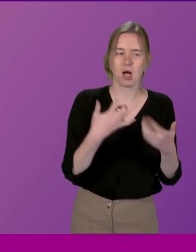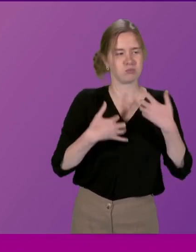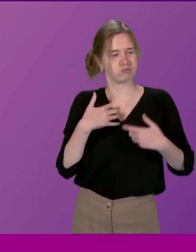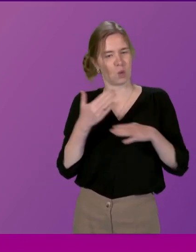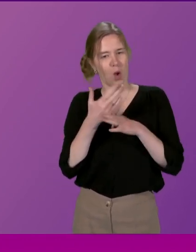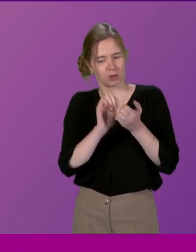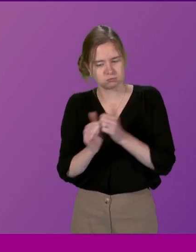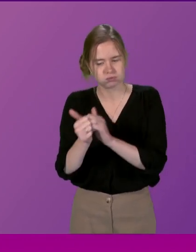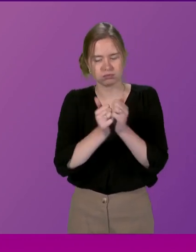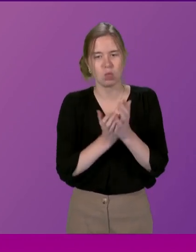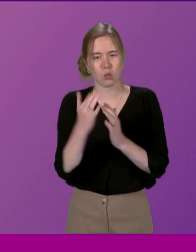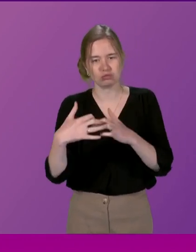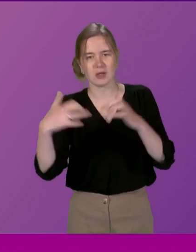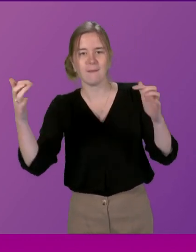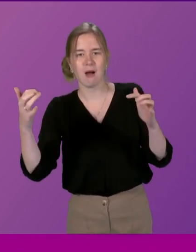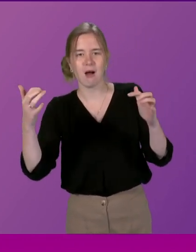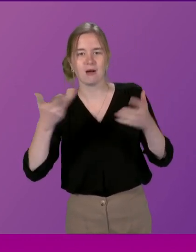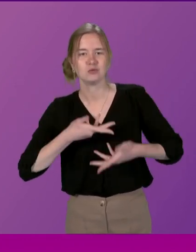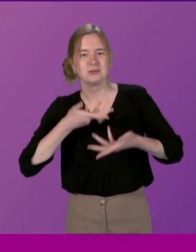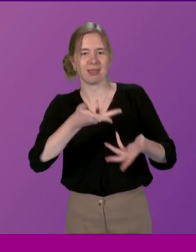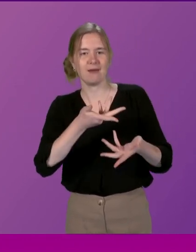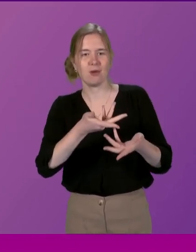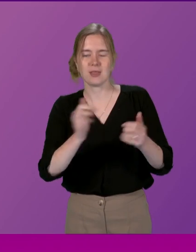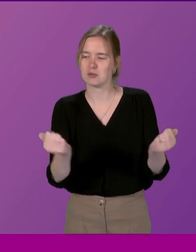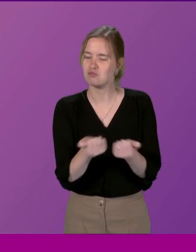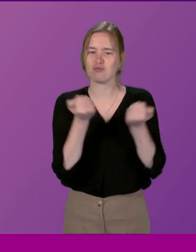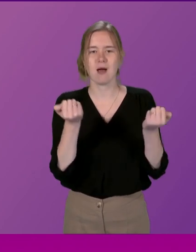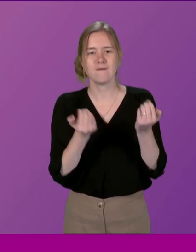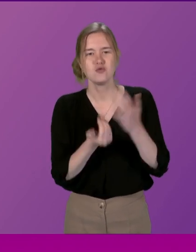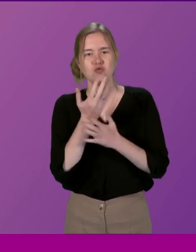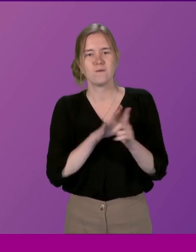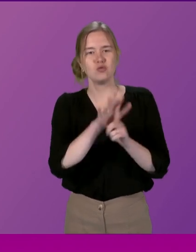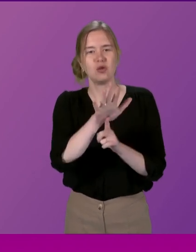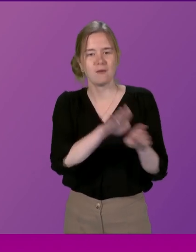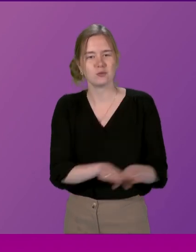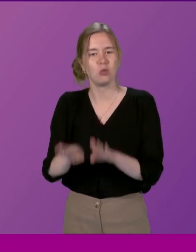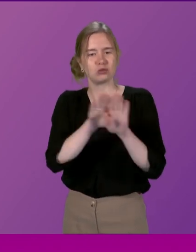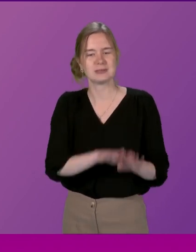with everyone in this chamber To deliver that brave new future for our democracy